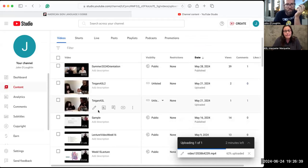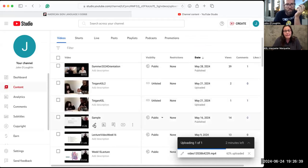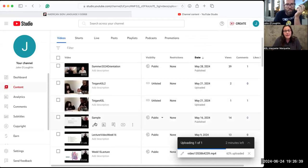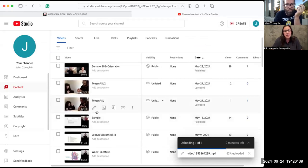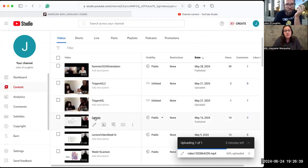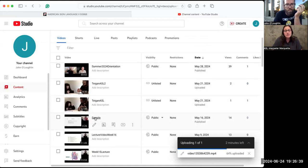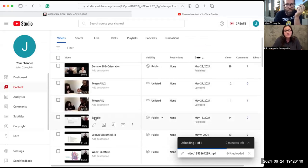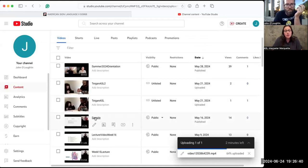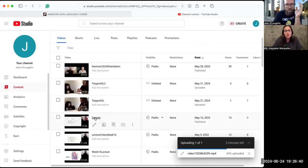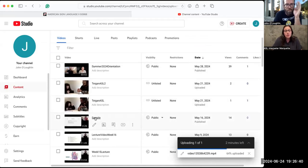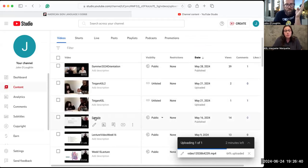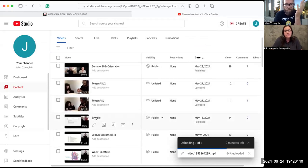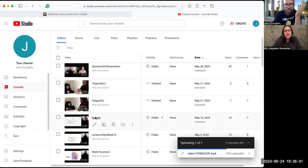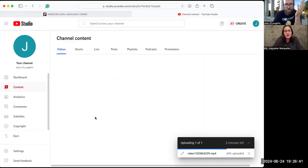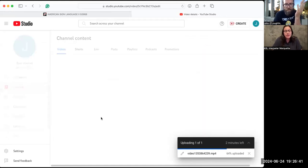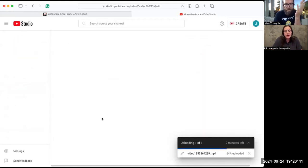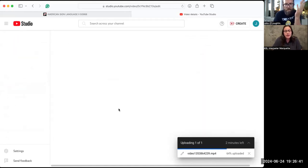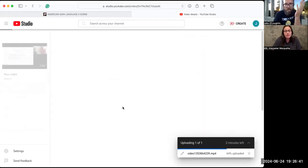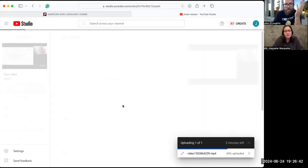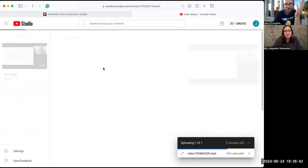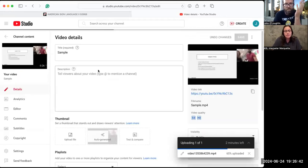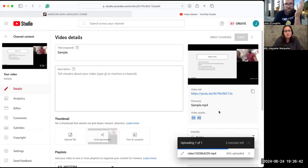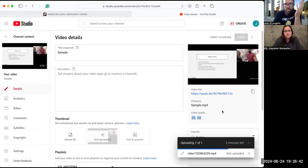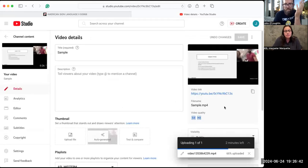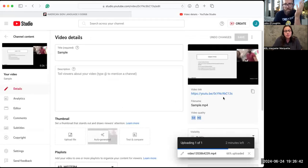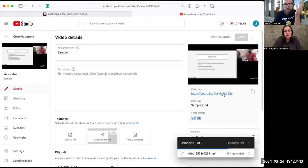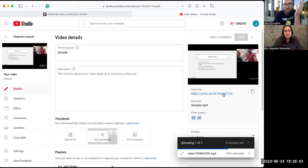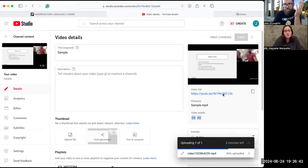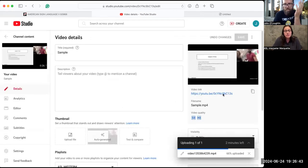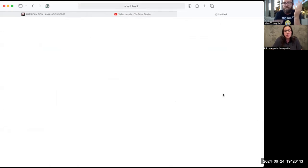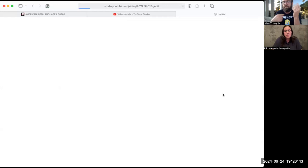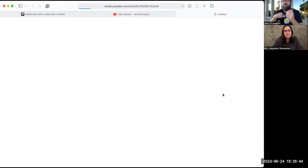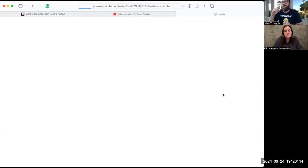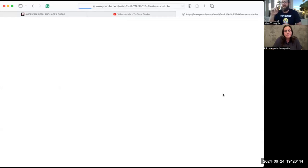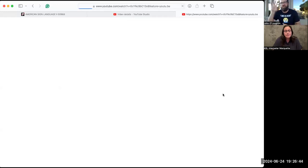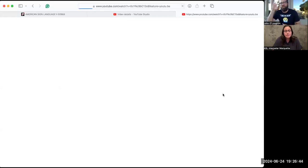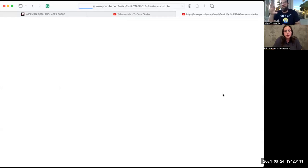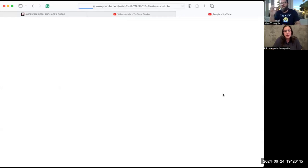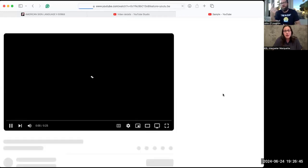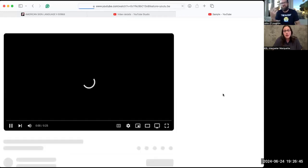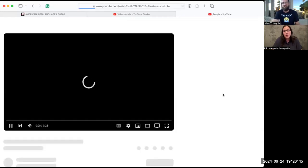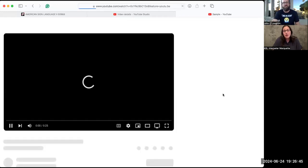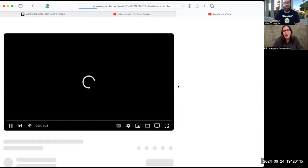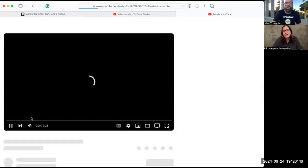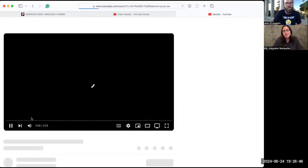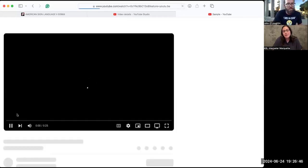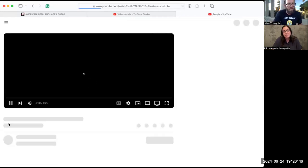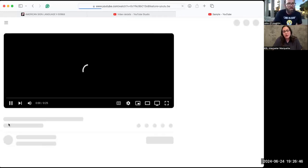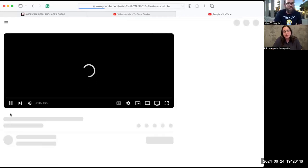So say if I'm doing this video. I just picked one.